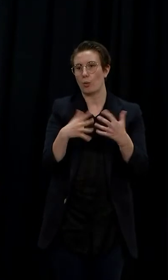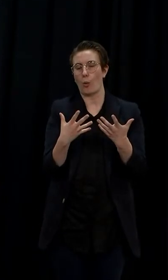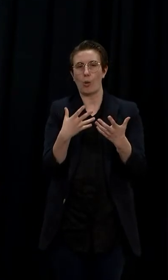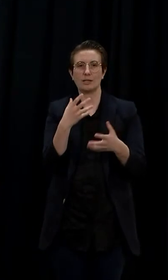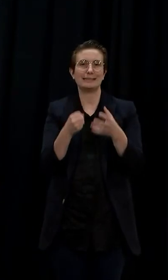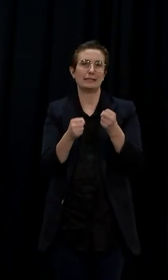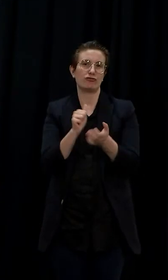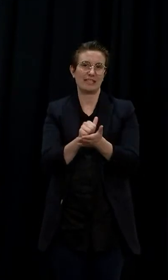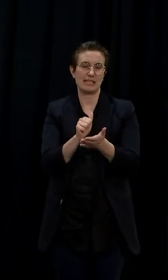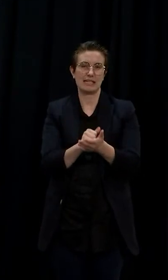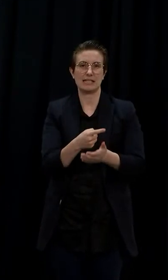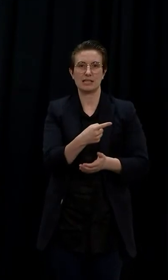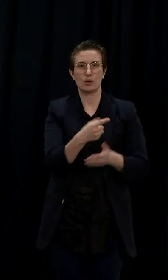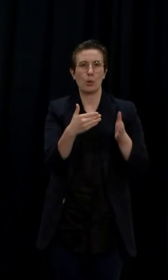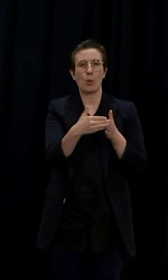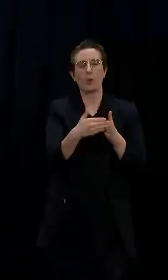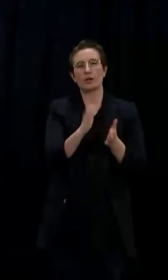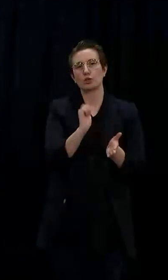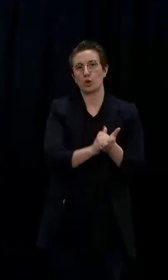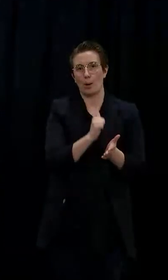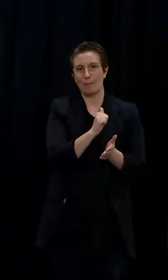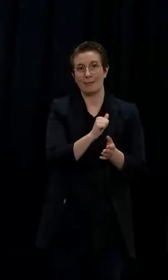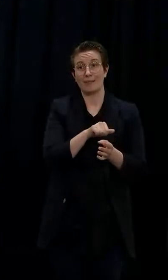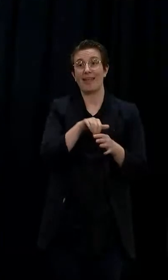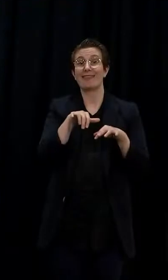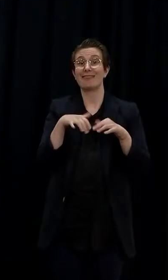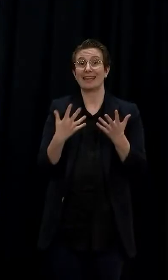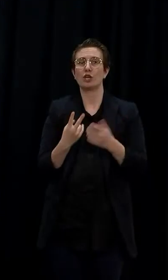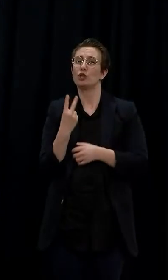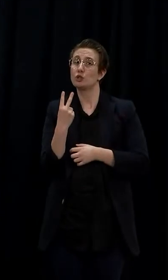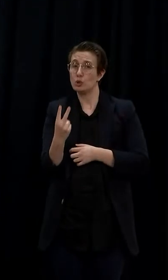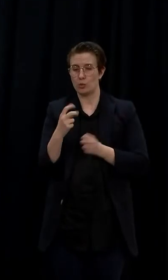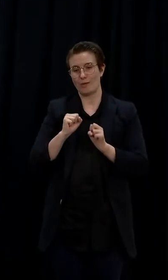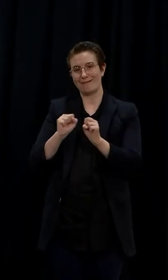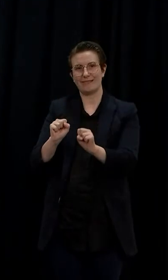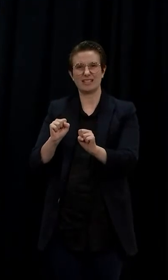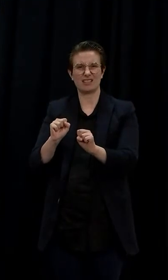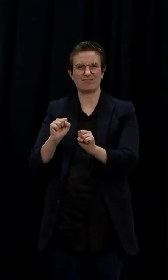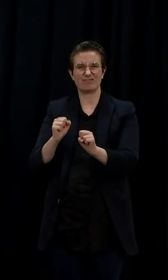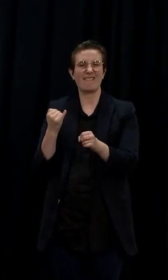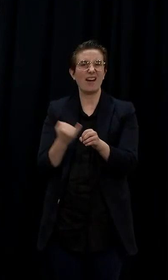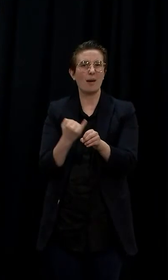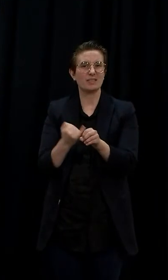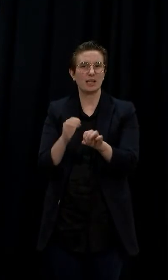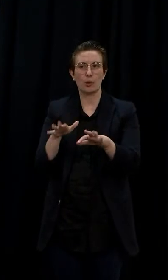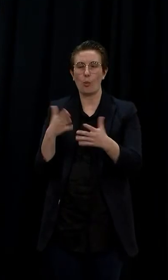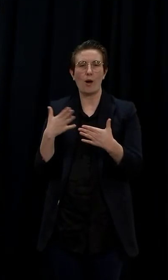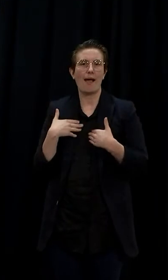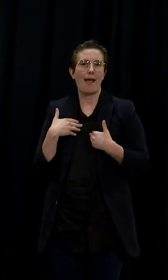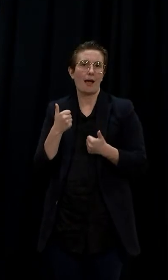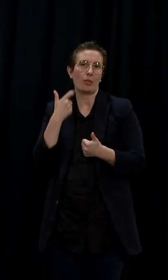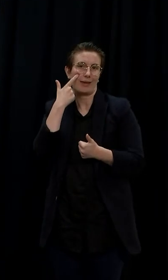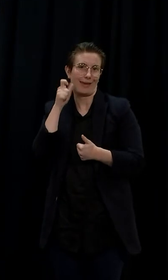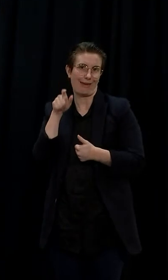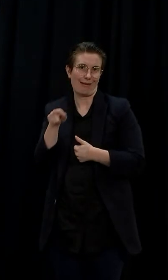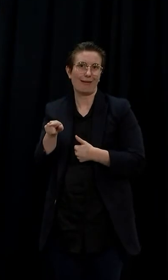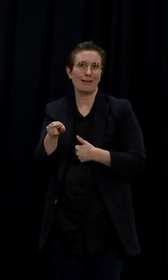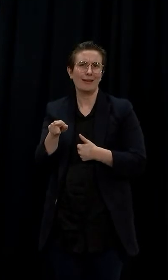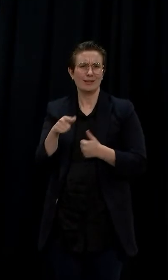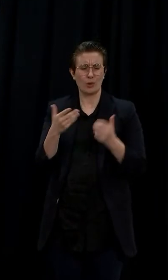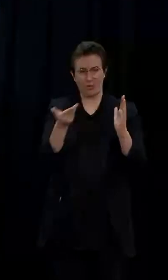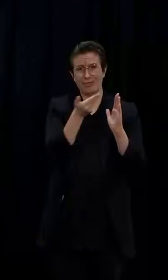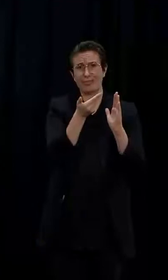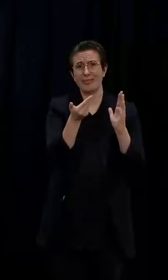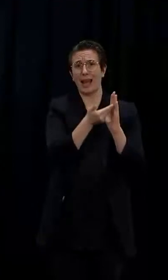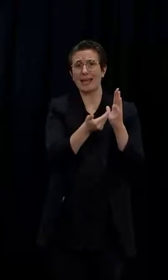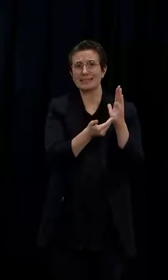two which two visits to a health service or pharmacy. So it just gives you a sense that they actually on this list for the most part and one was an essential